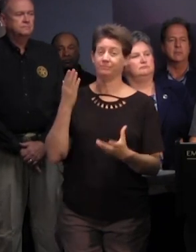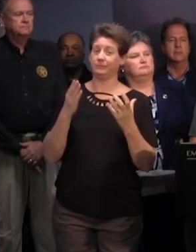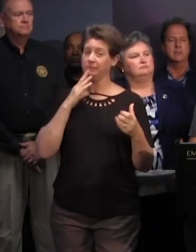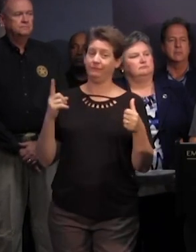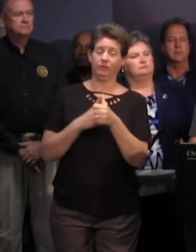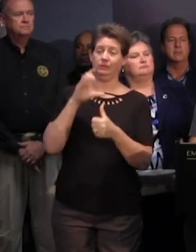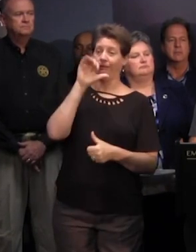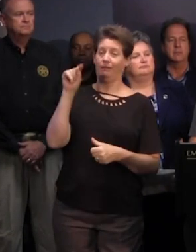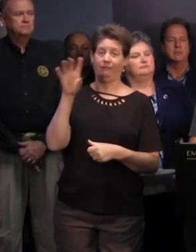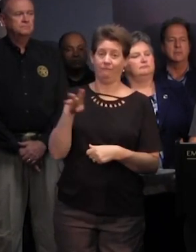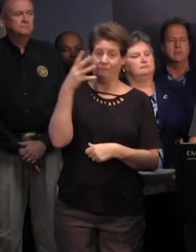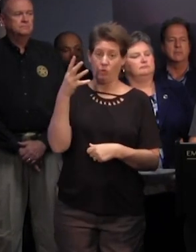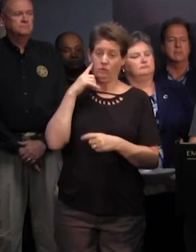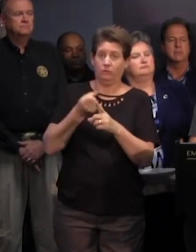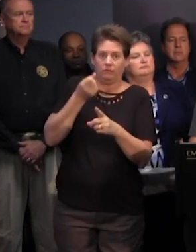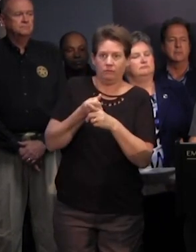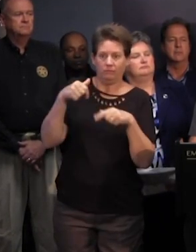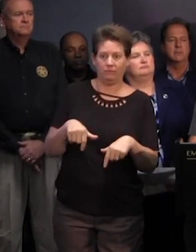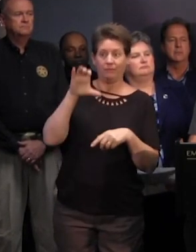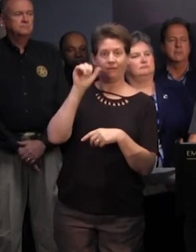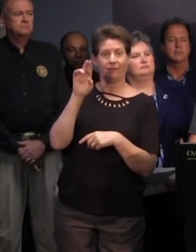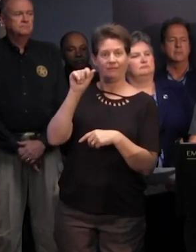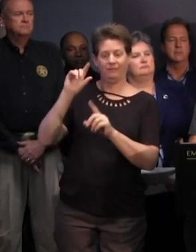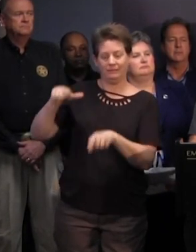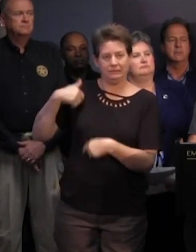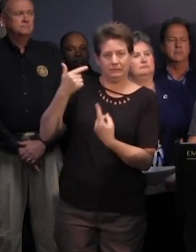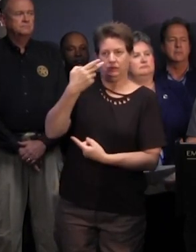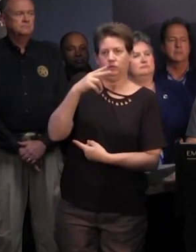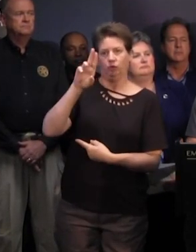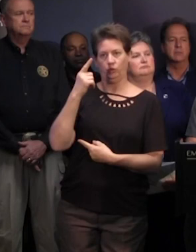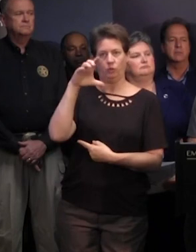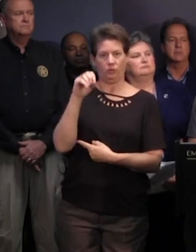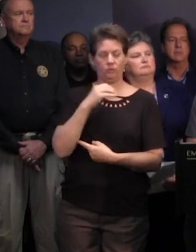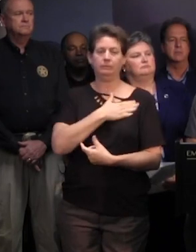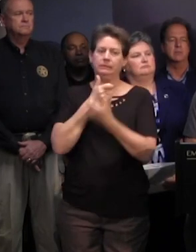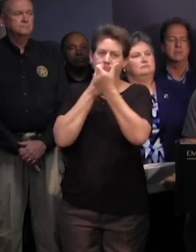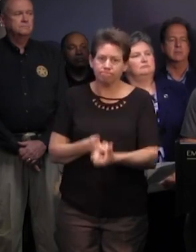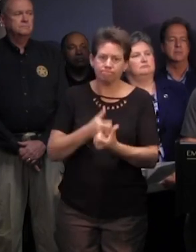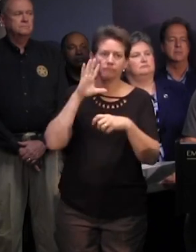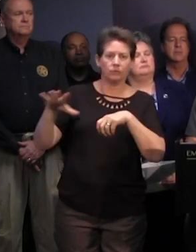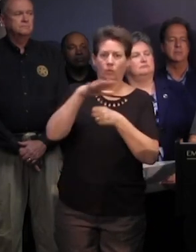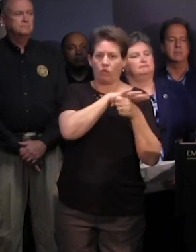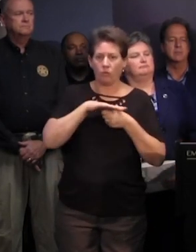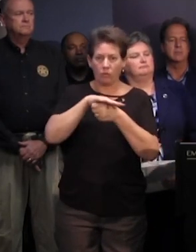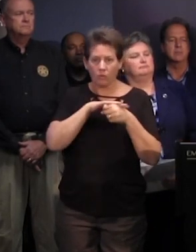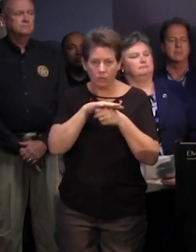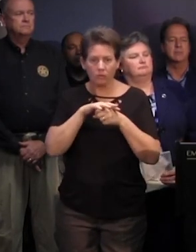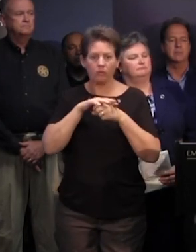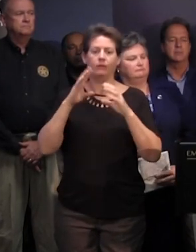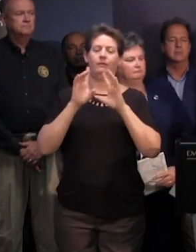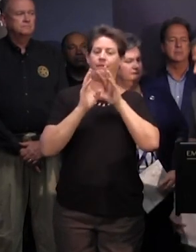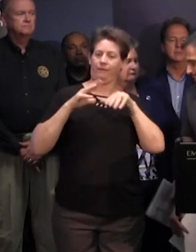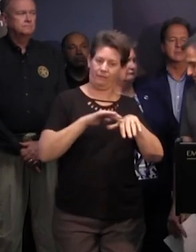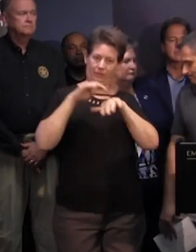hurricane to make landfall in the carolinas since hugo please follow the device of local emergency management officials for evacuation information thank